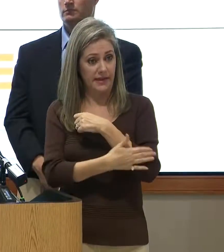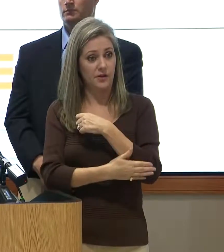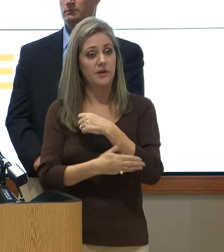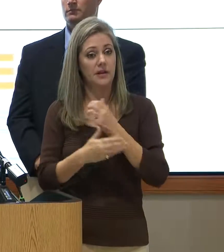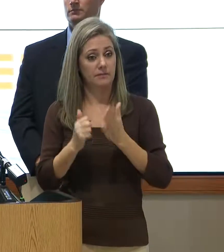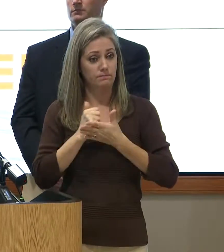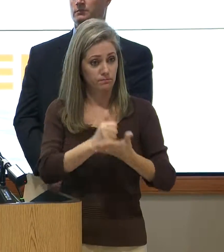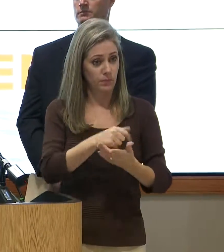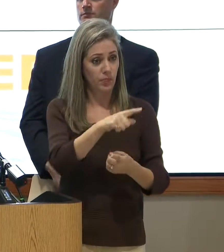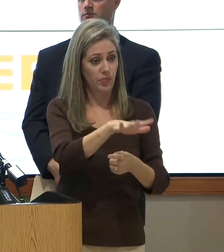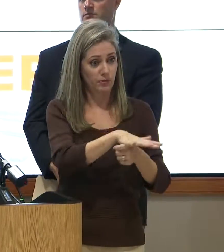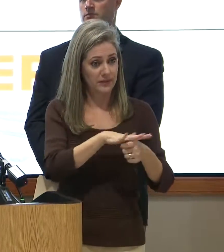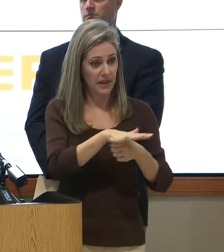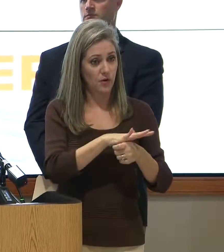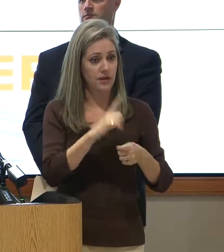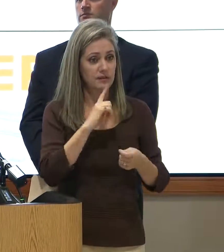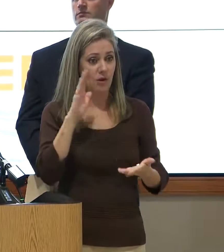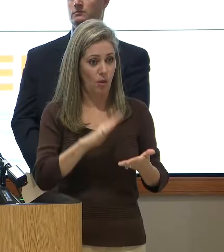recovering?